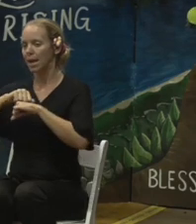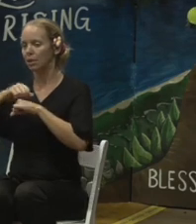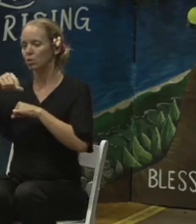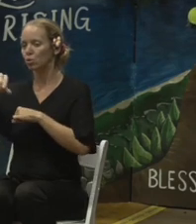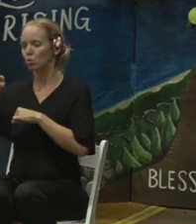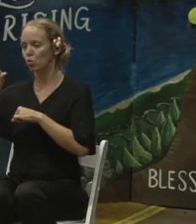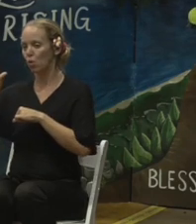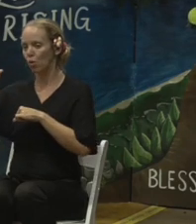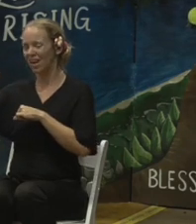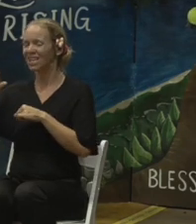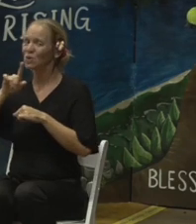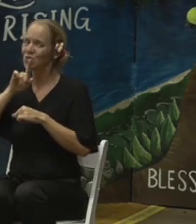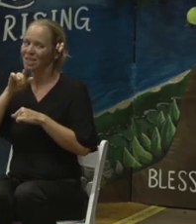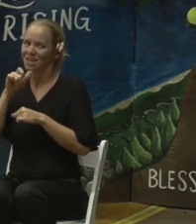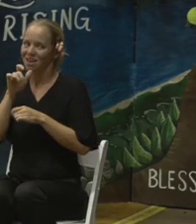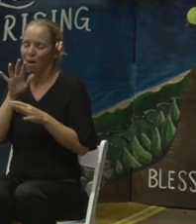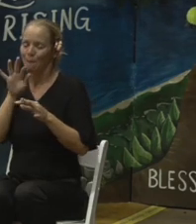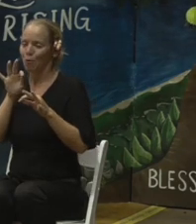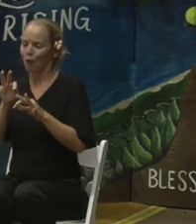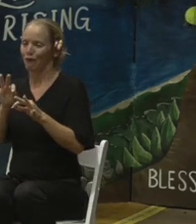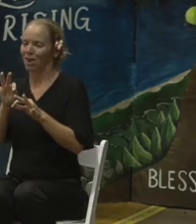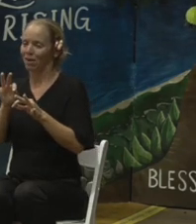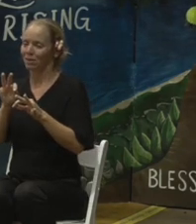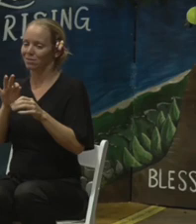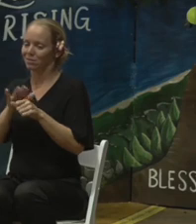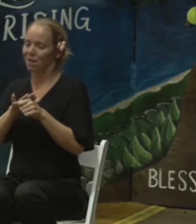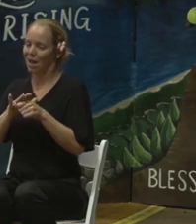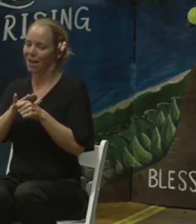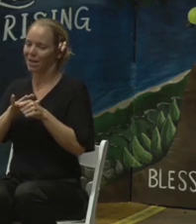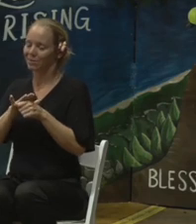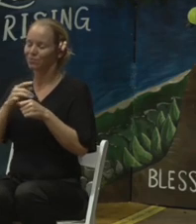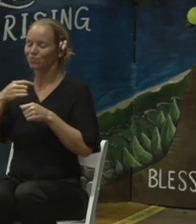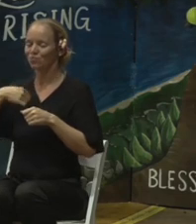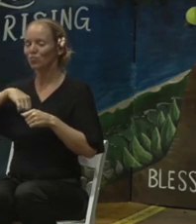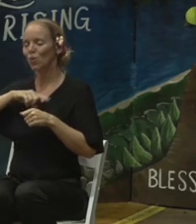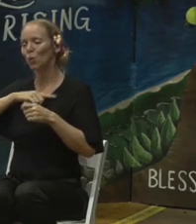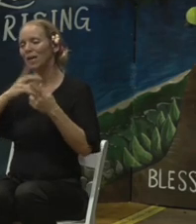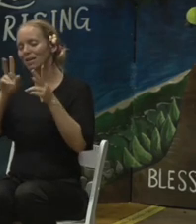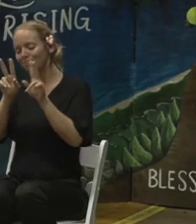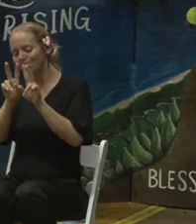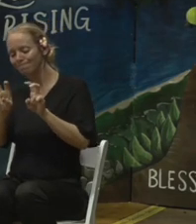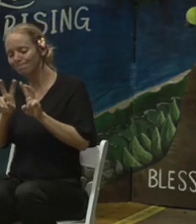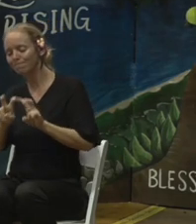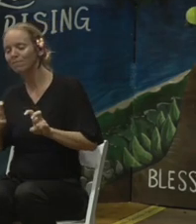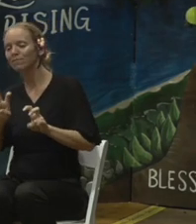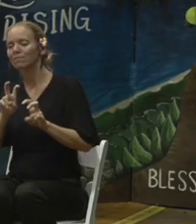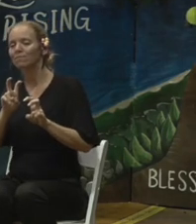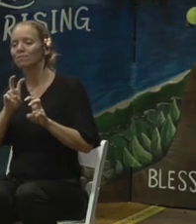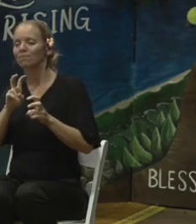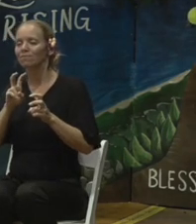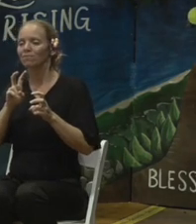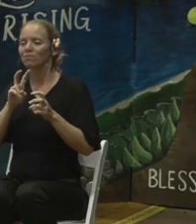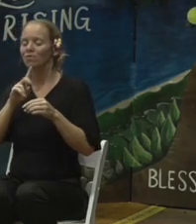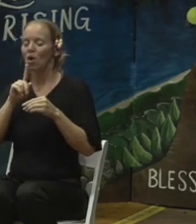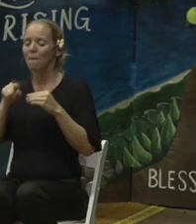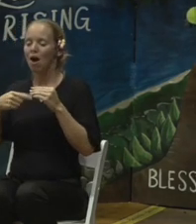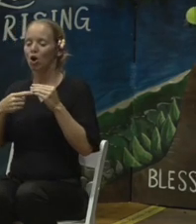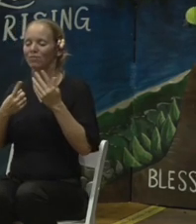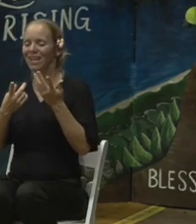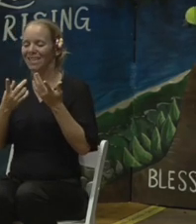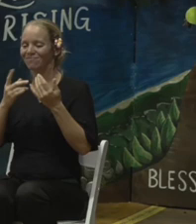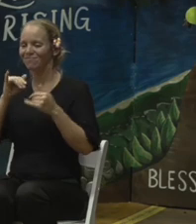There's no perfect site. We scored this based on infrastructure, our SMEs being infrastructure-related,